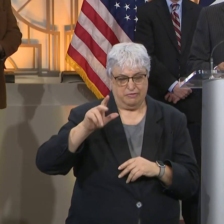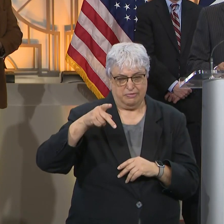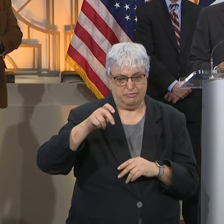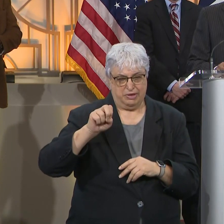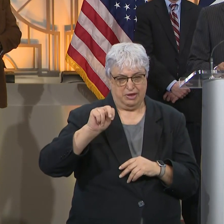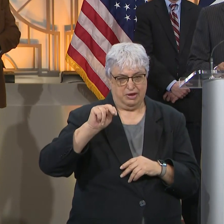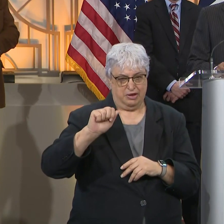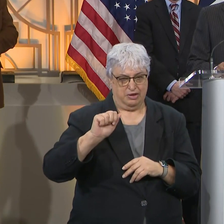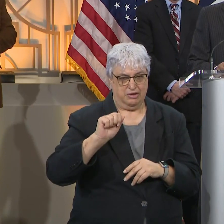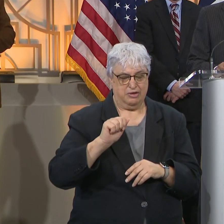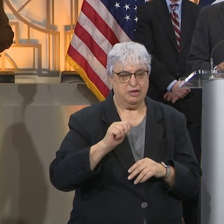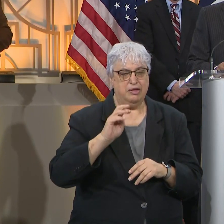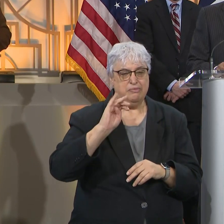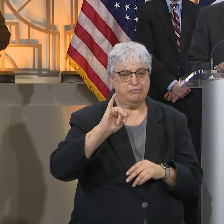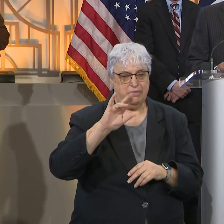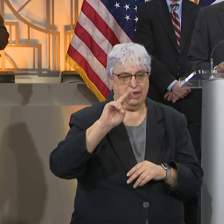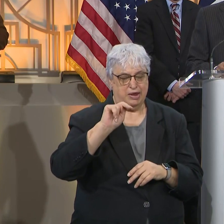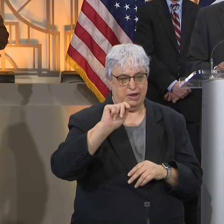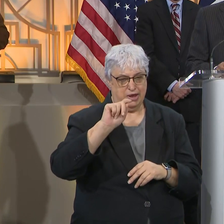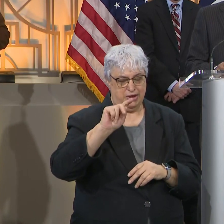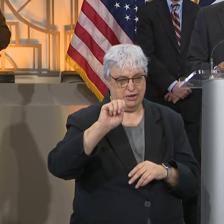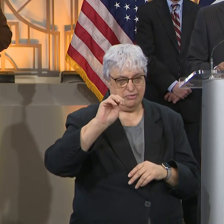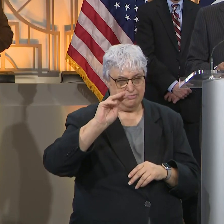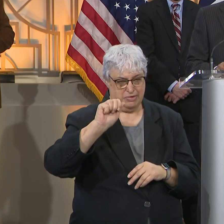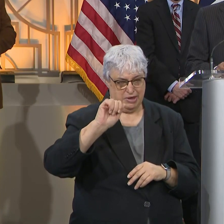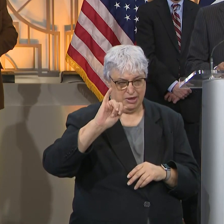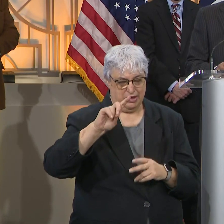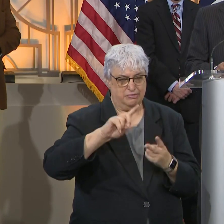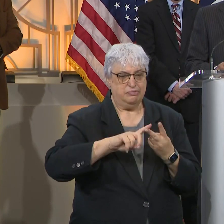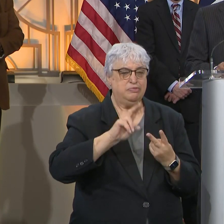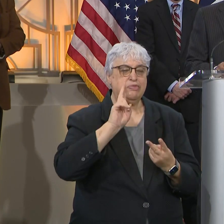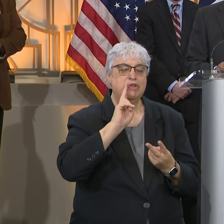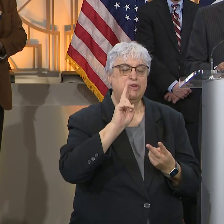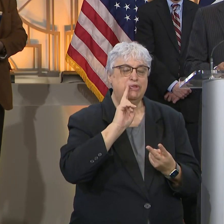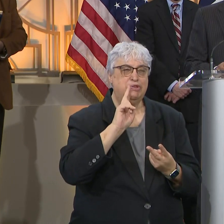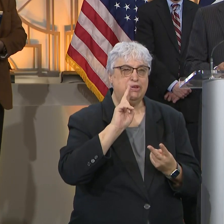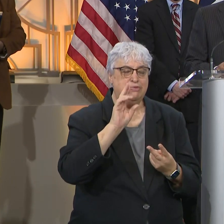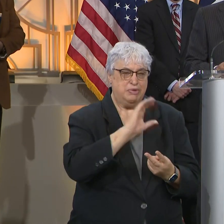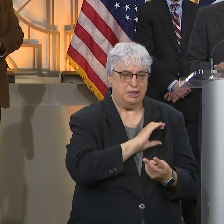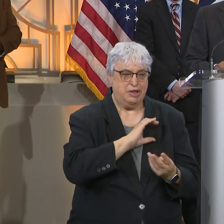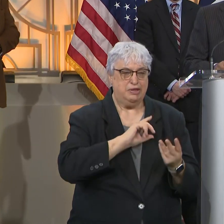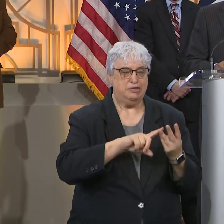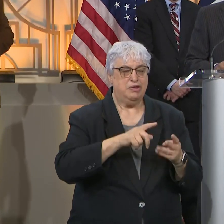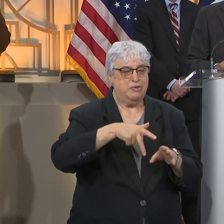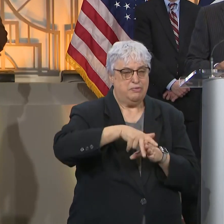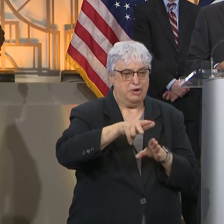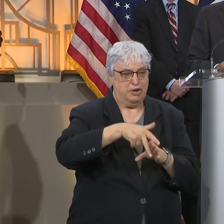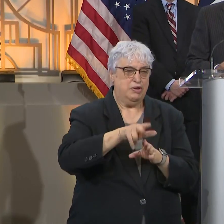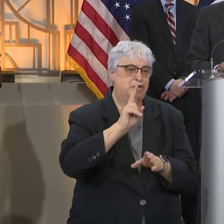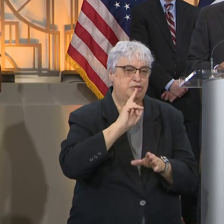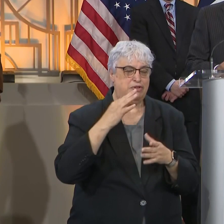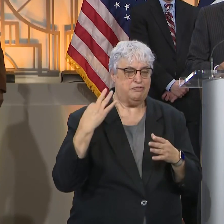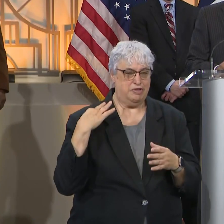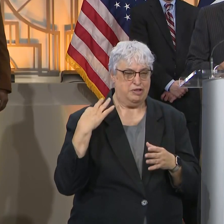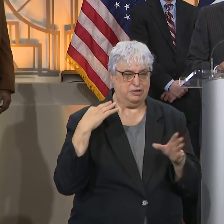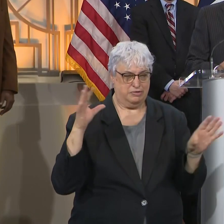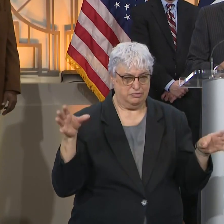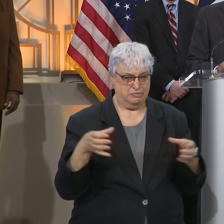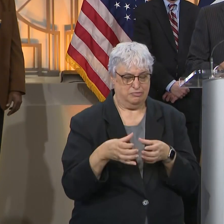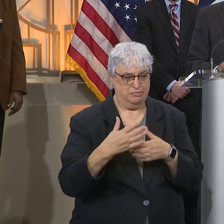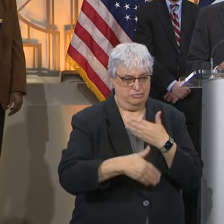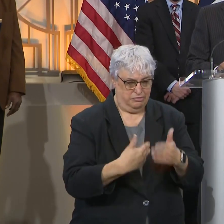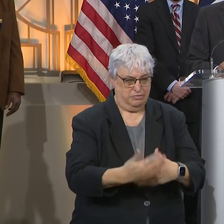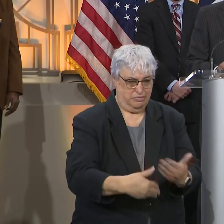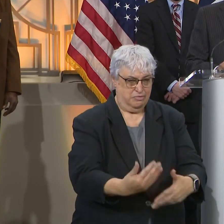out there at Minute Maid. The Houston Police and the Rodeo Houston volunteers who also worked together to get people through the